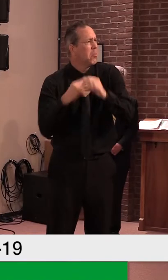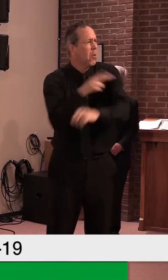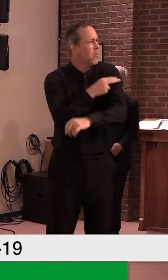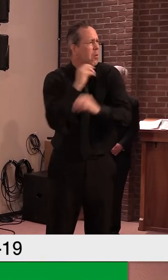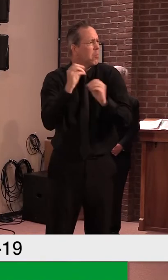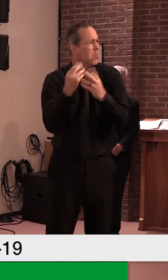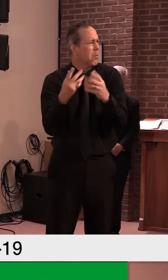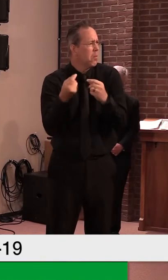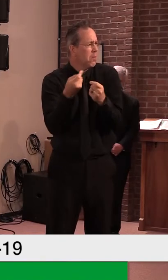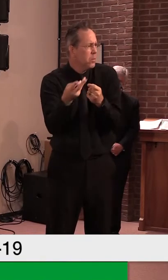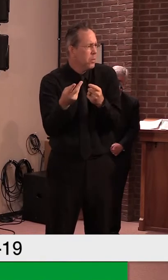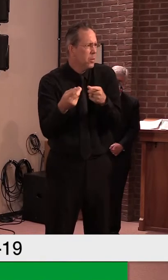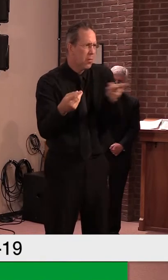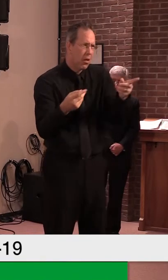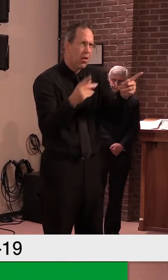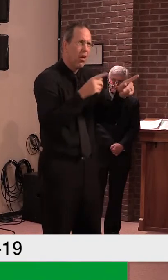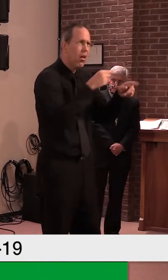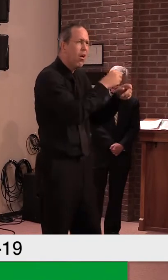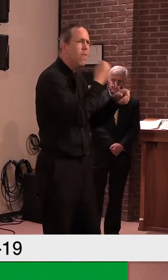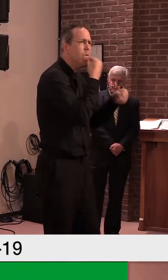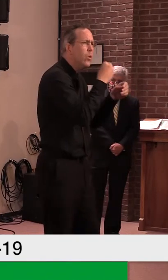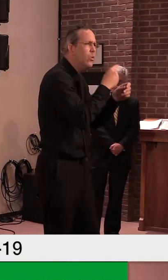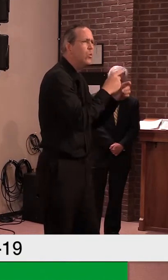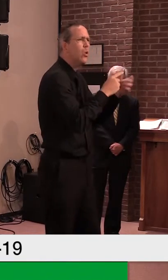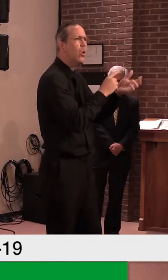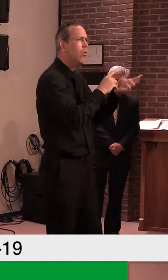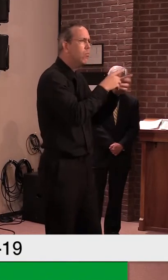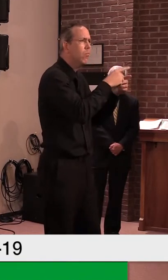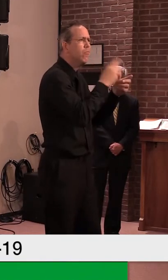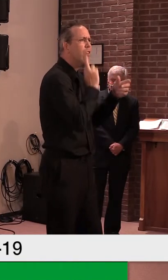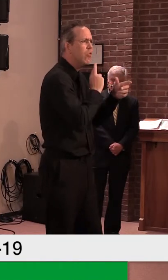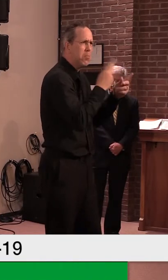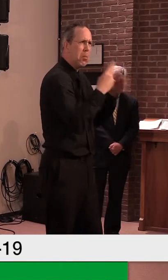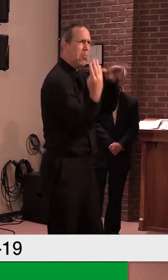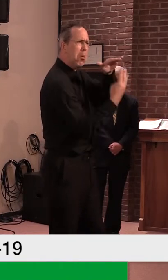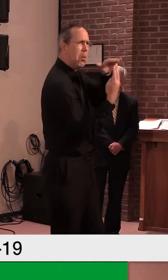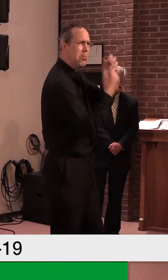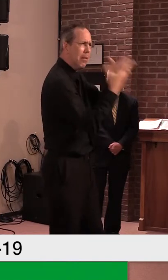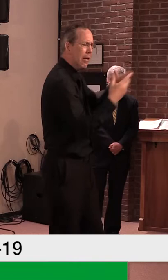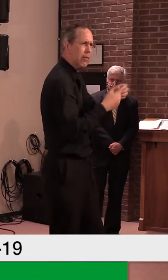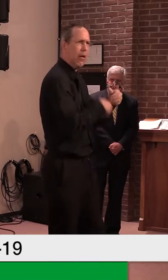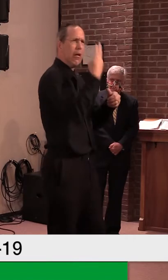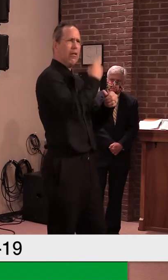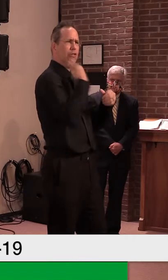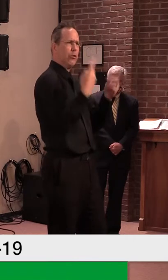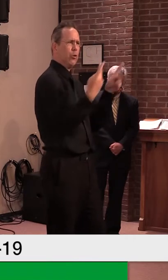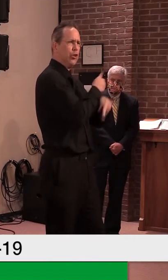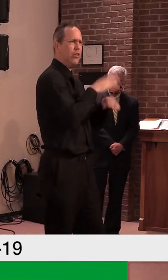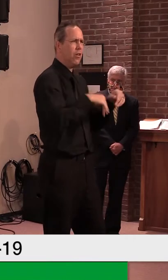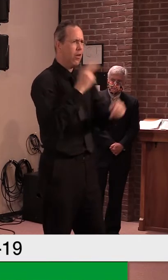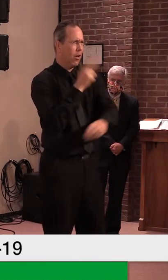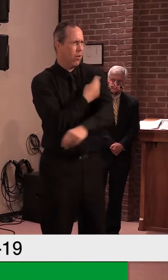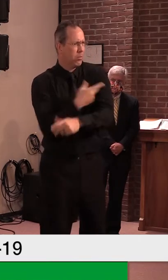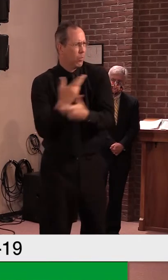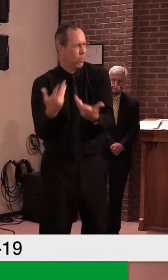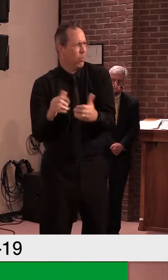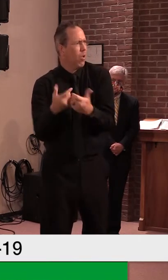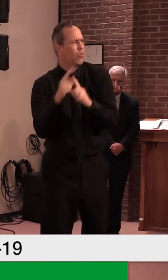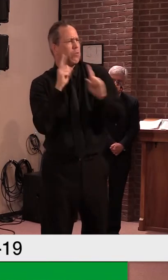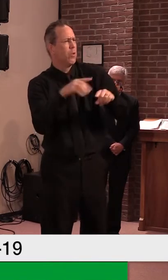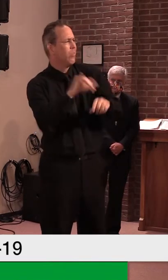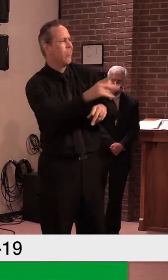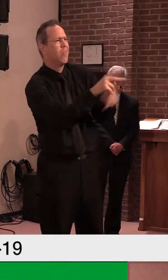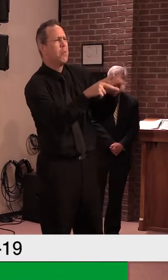of people there. Yeah, we're very fortunate here in Vermont. Obviously, the steps we took were conducive to